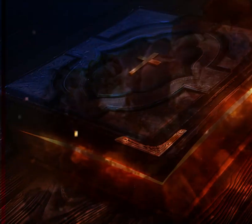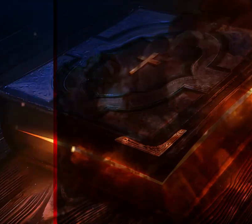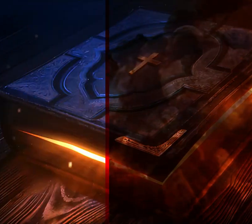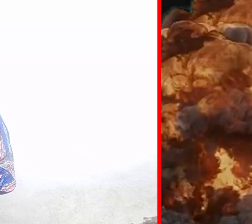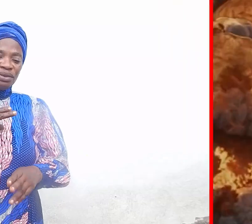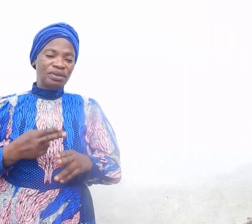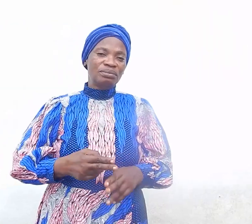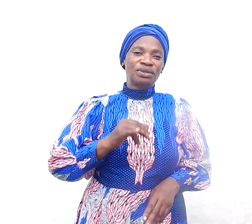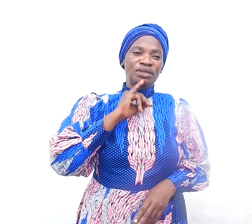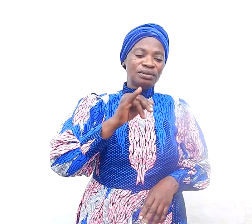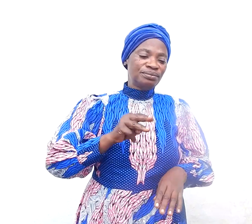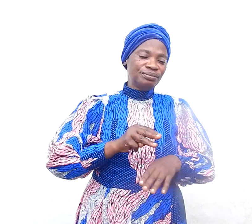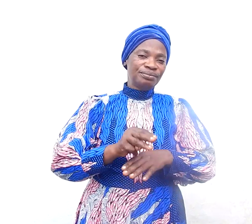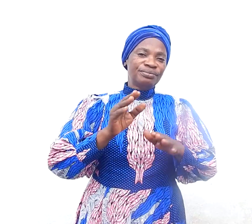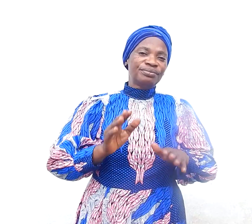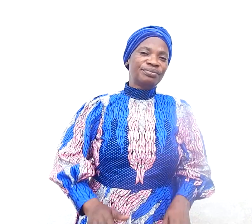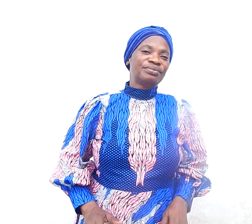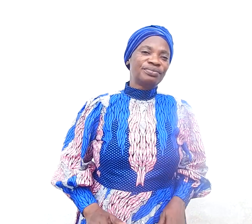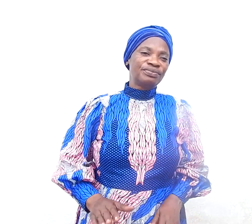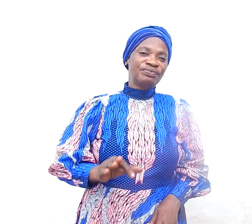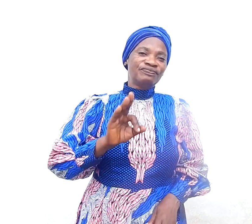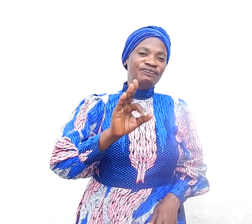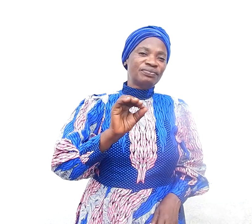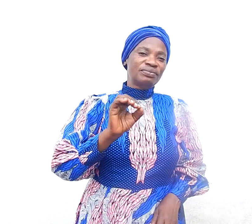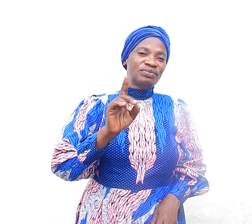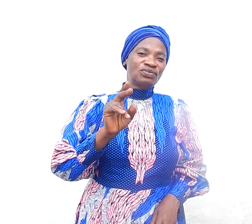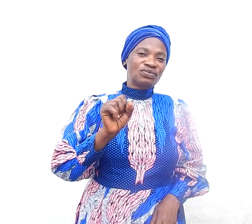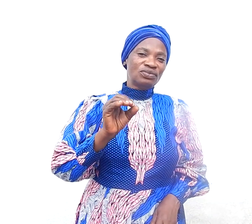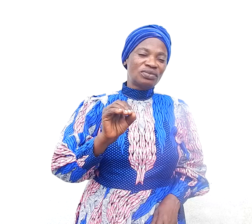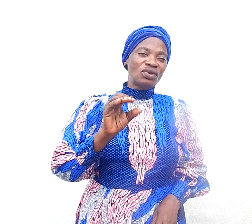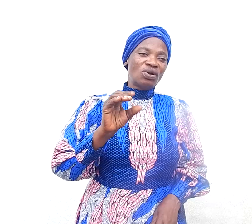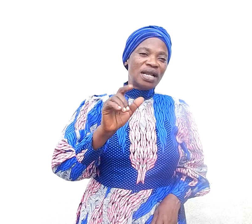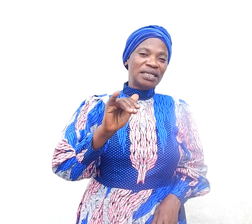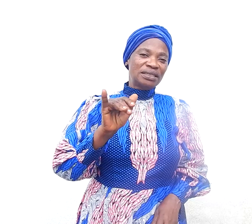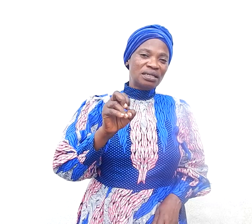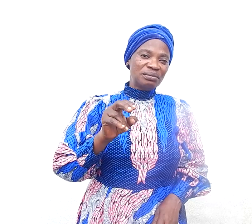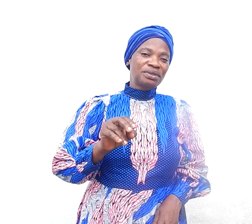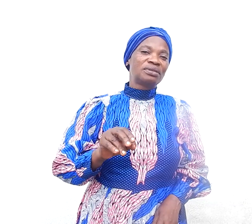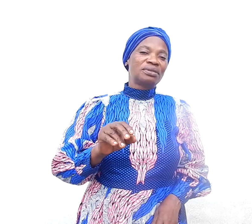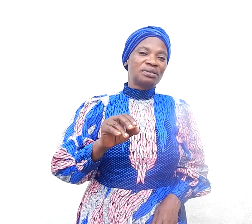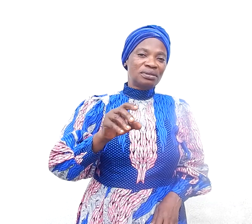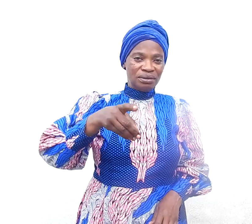her name is minister folusho olayemi daniel